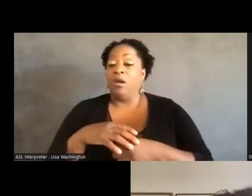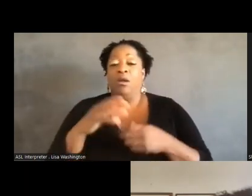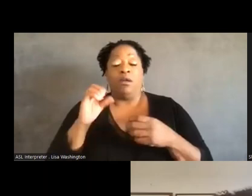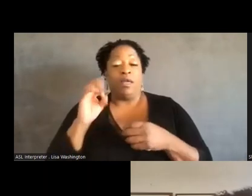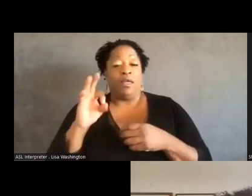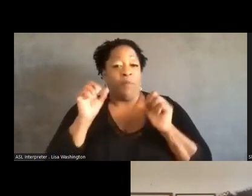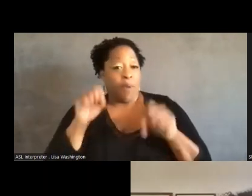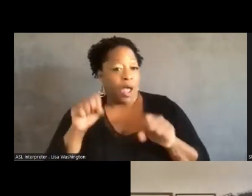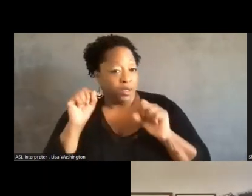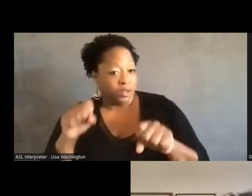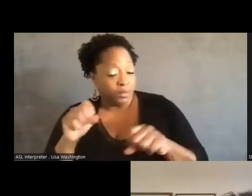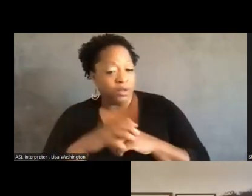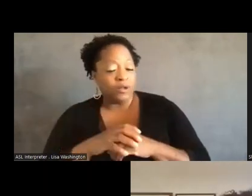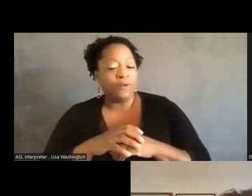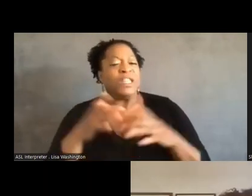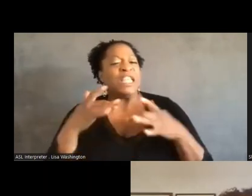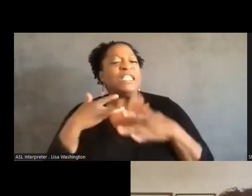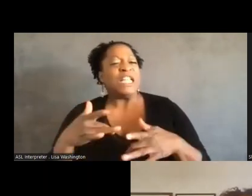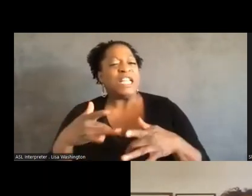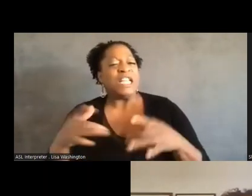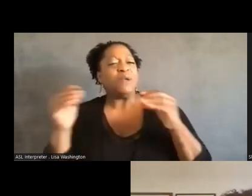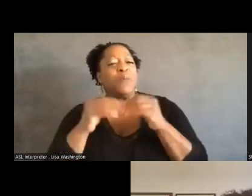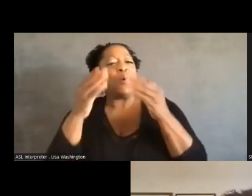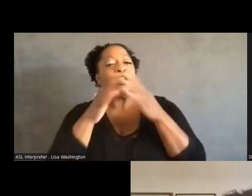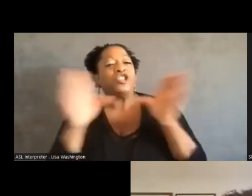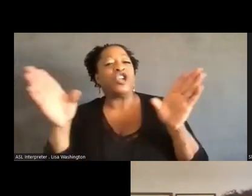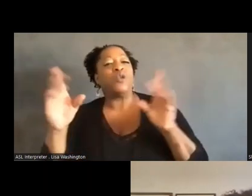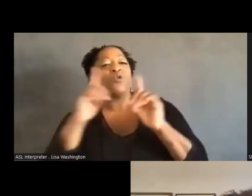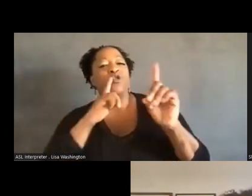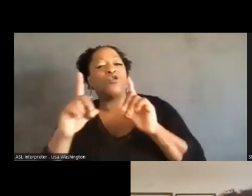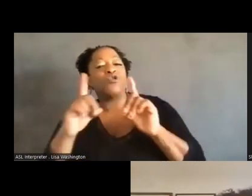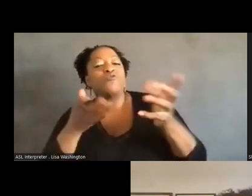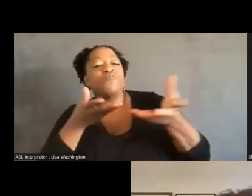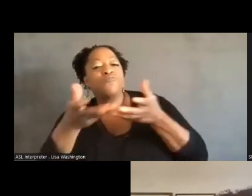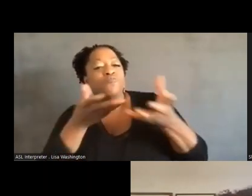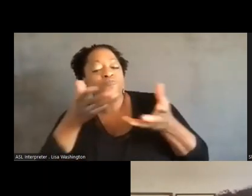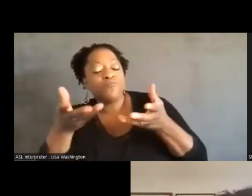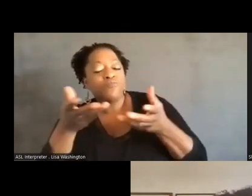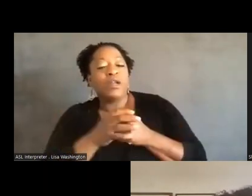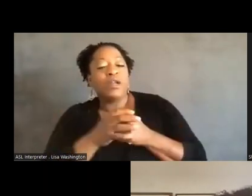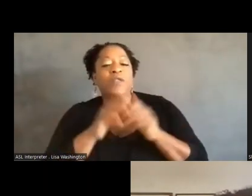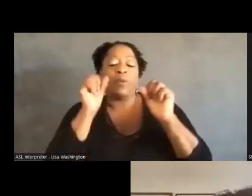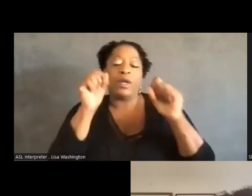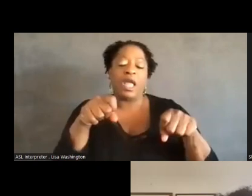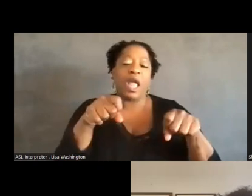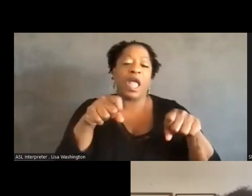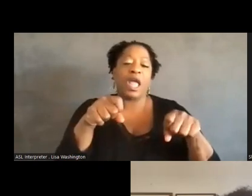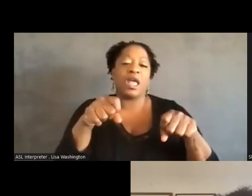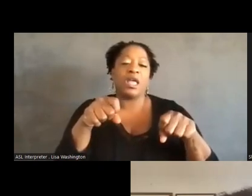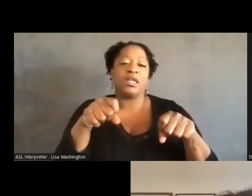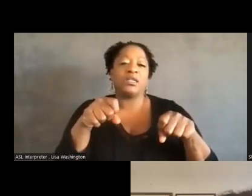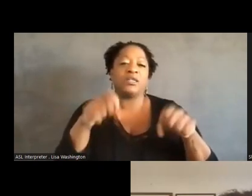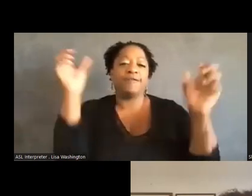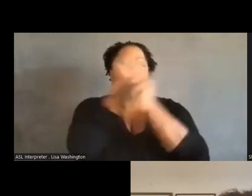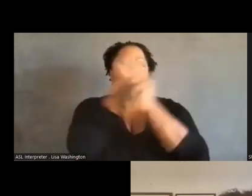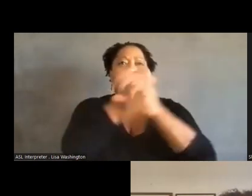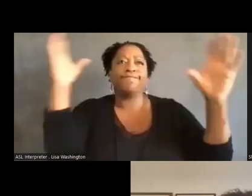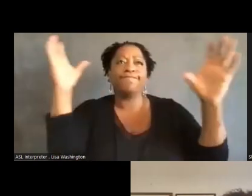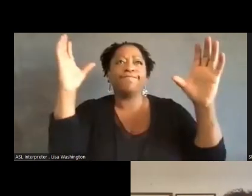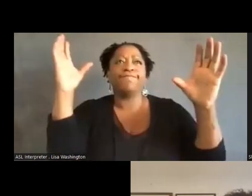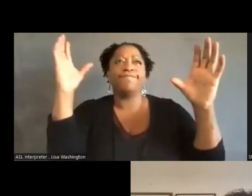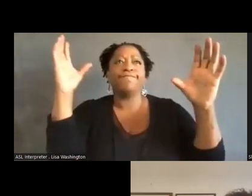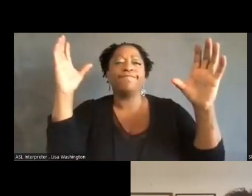we had kind of more general conversations in which we could, um, contextualize this